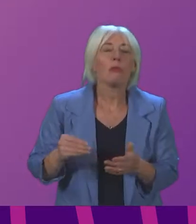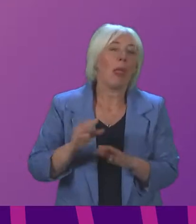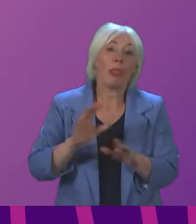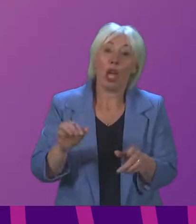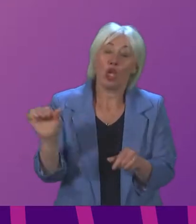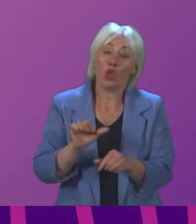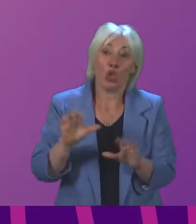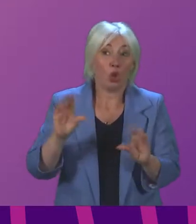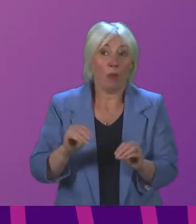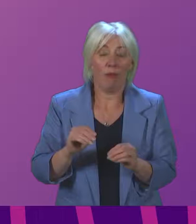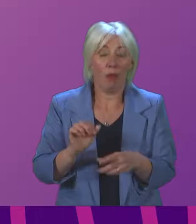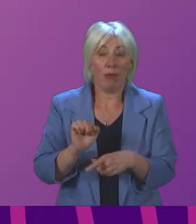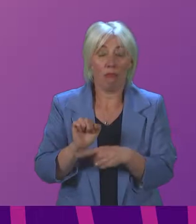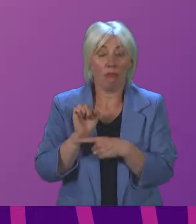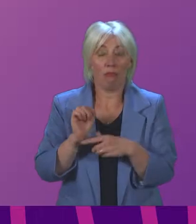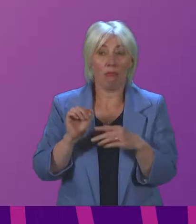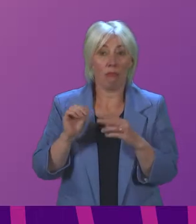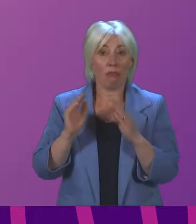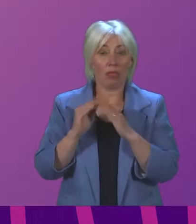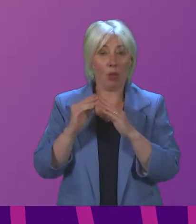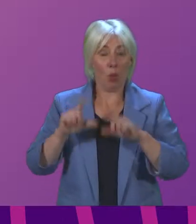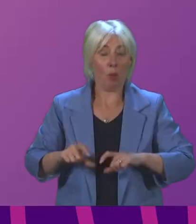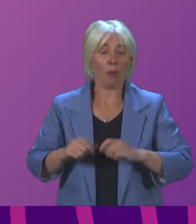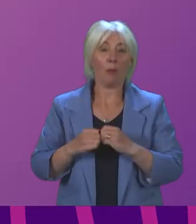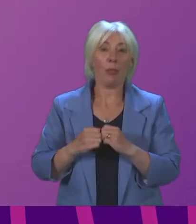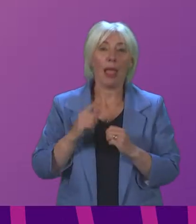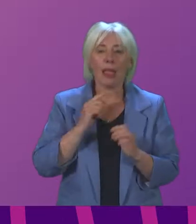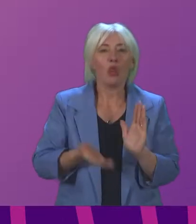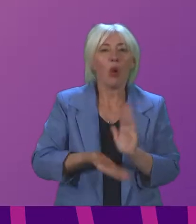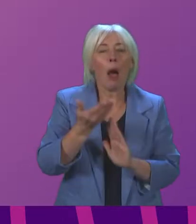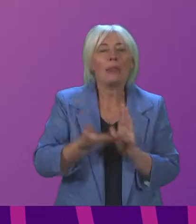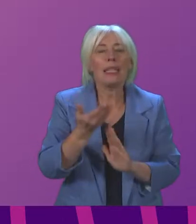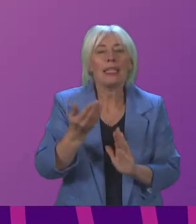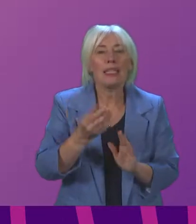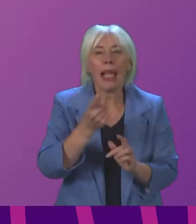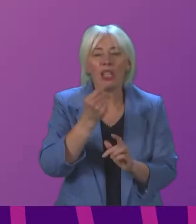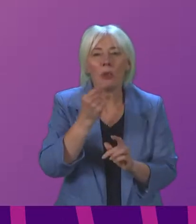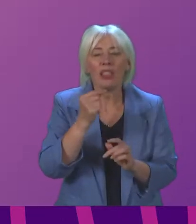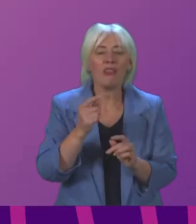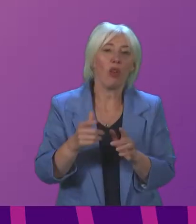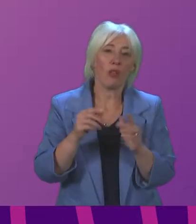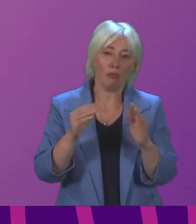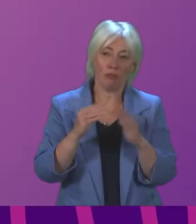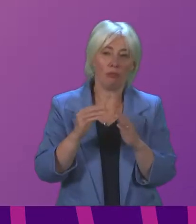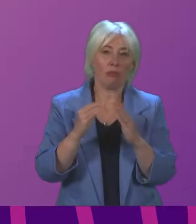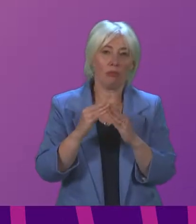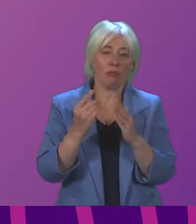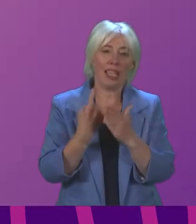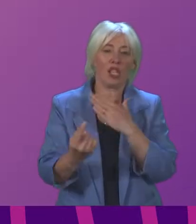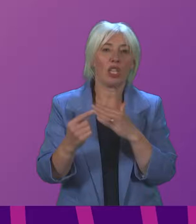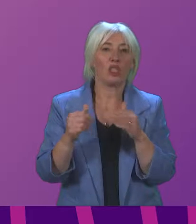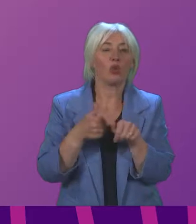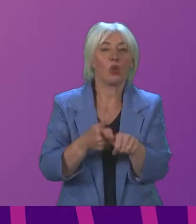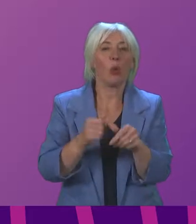That is why, this week, I have written to the Scottish Government to ask them to update eligibility for the self-isolation support grant to include people who are advised by